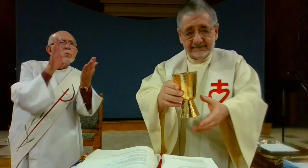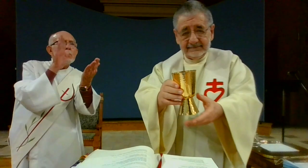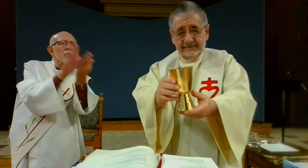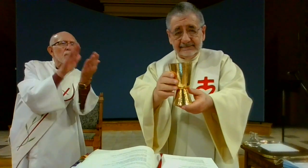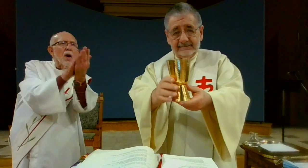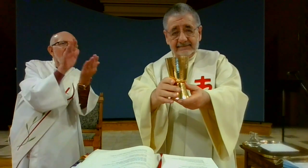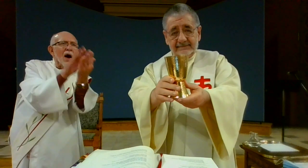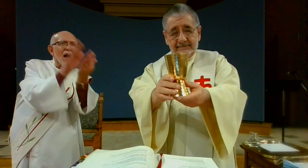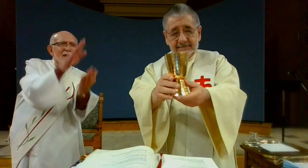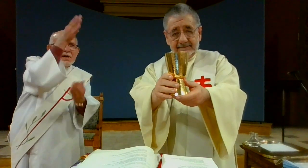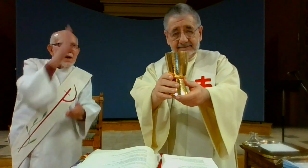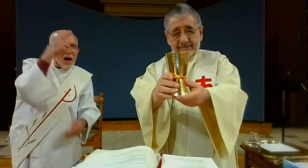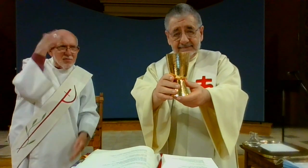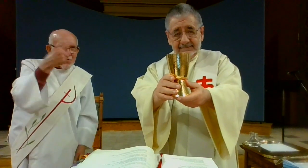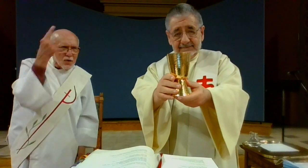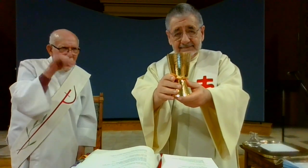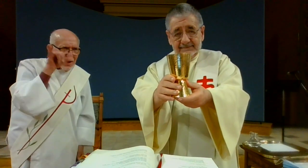blessed be god forever